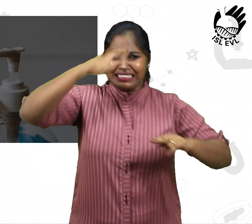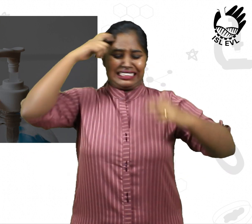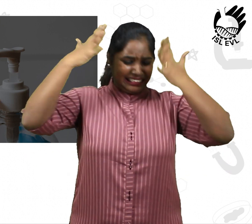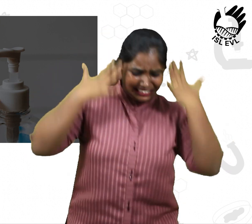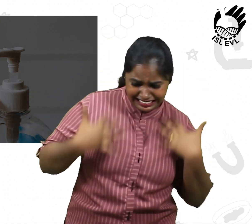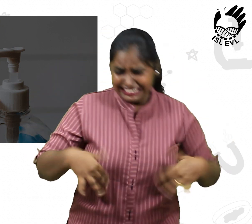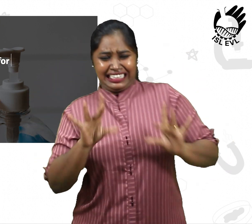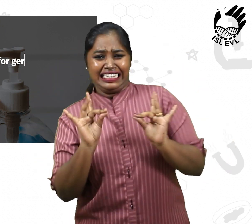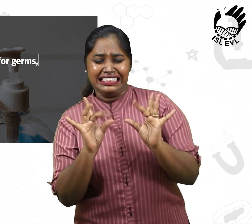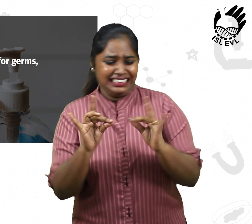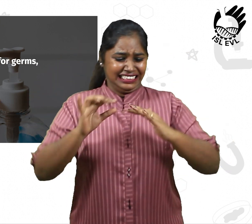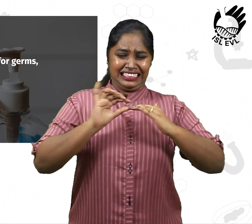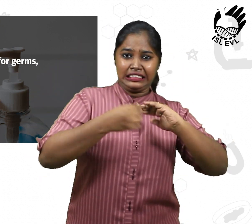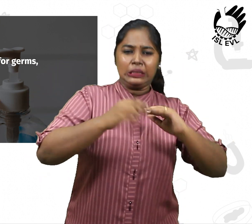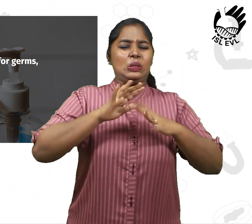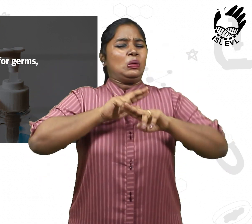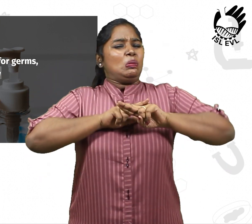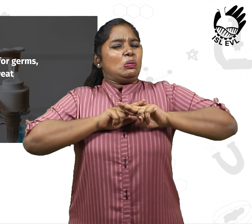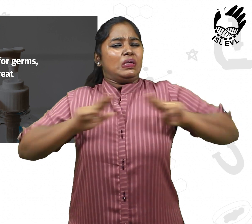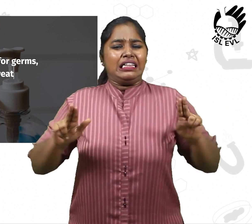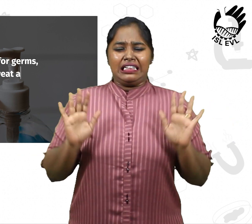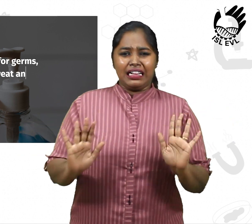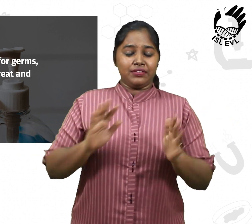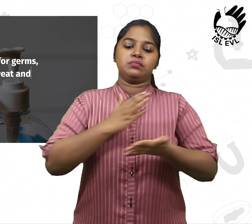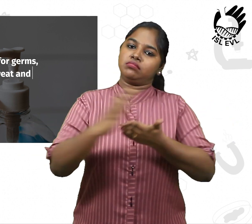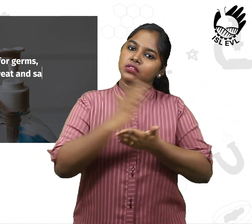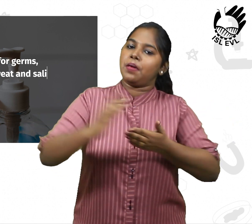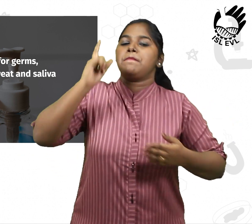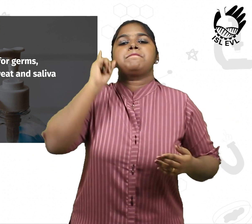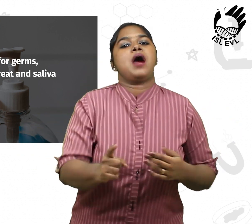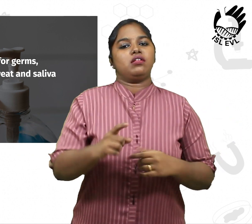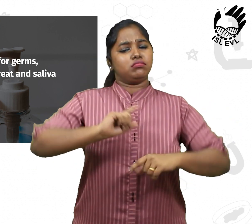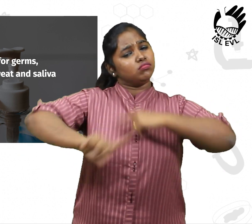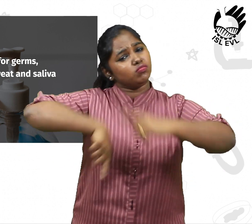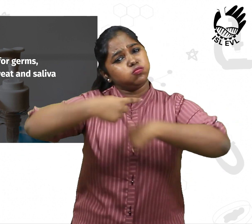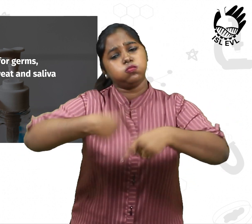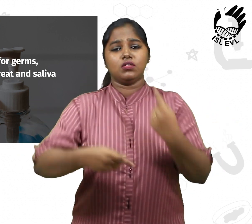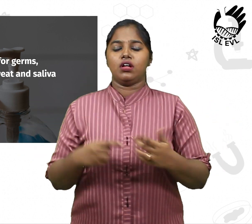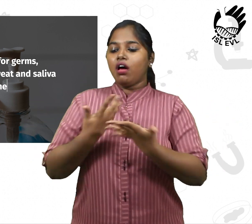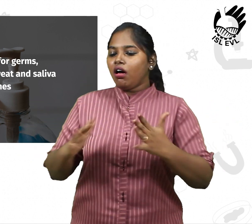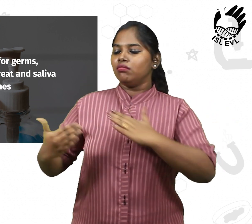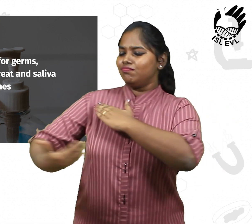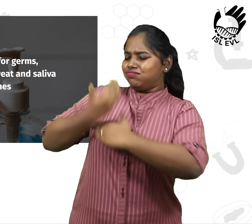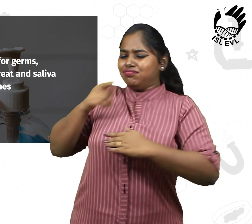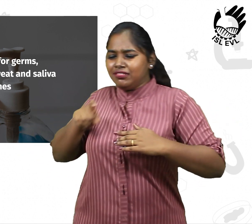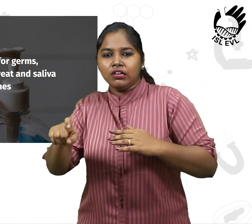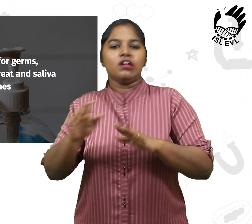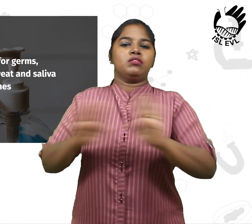breeding ground for germs in your fingernails, sweat and saliva. Keep it clean at all times to avoid disease causing